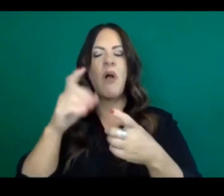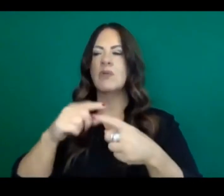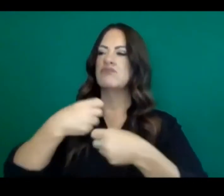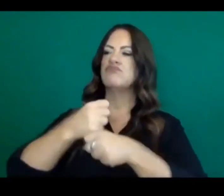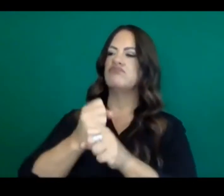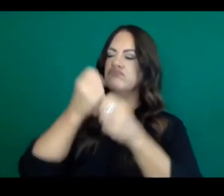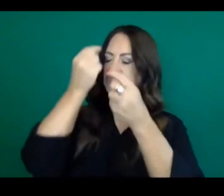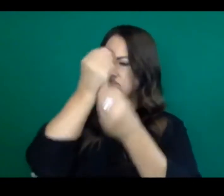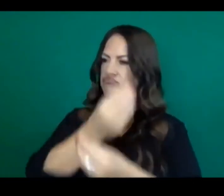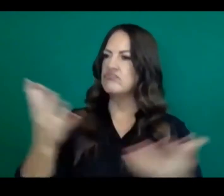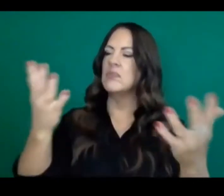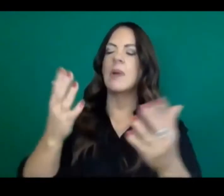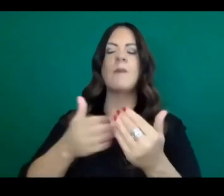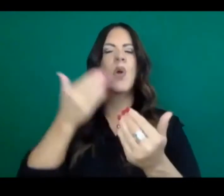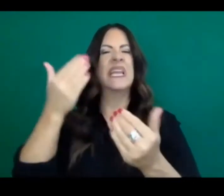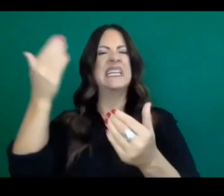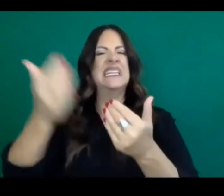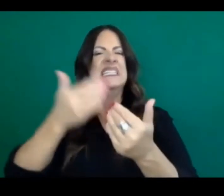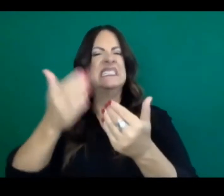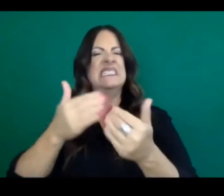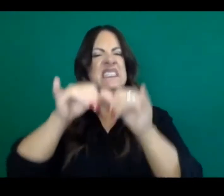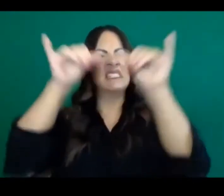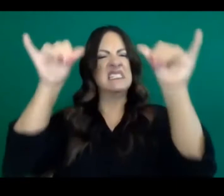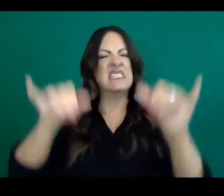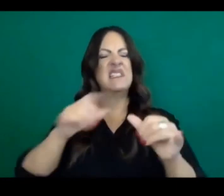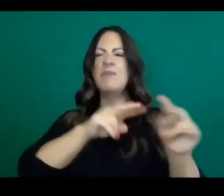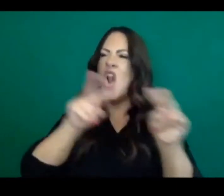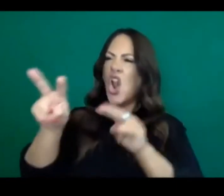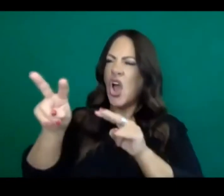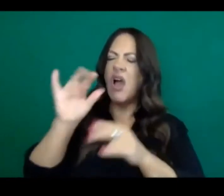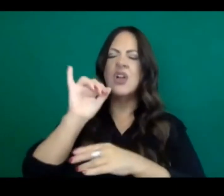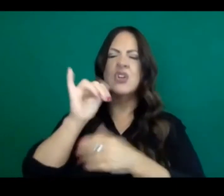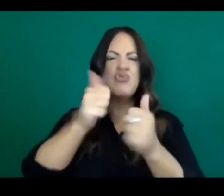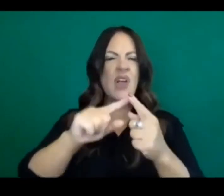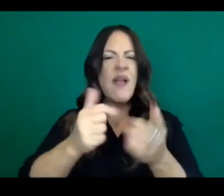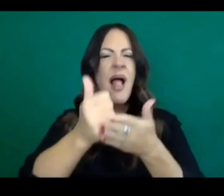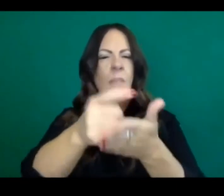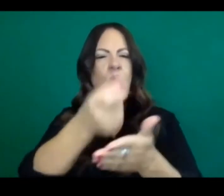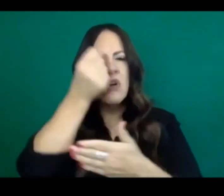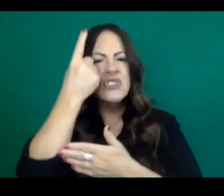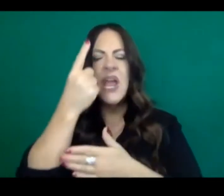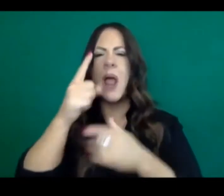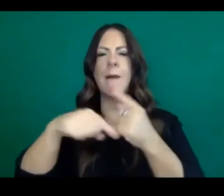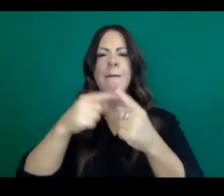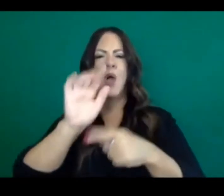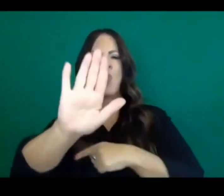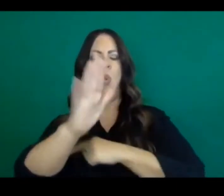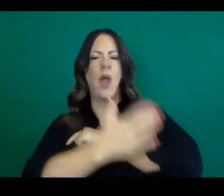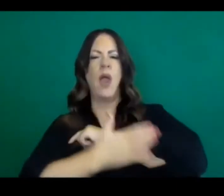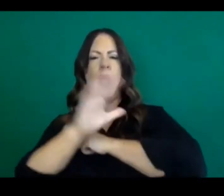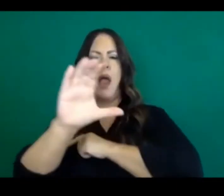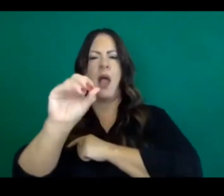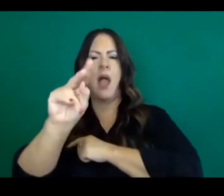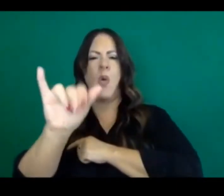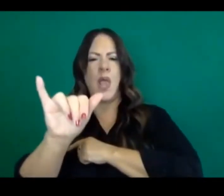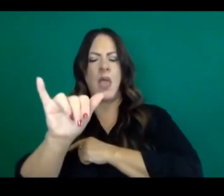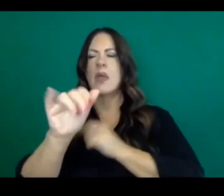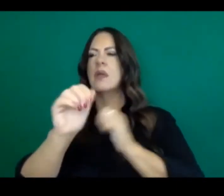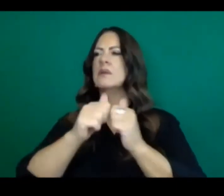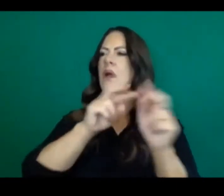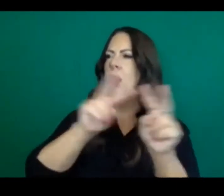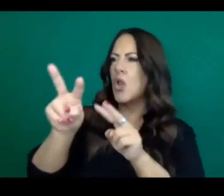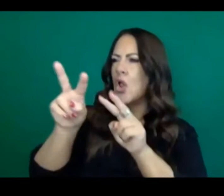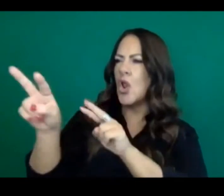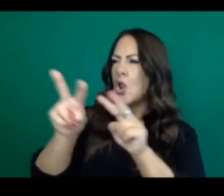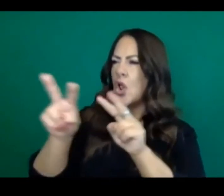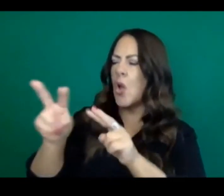simpler, more straightforward approach to understanding where a county is and its sort of march towards beating